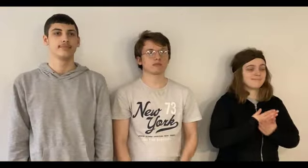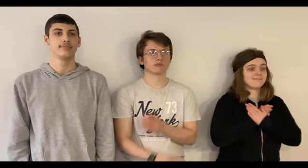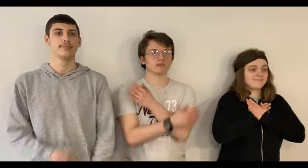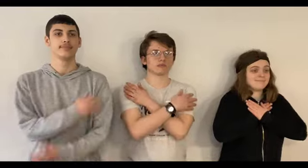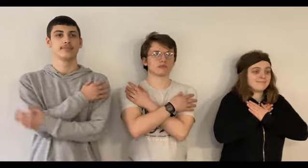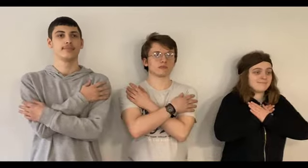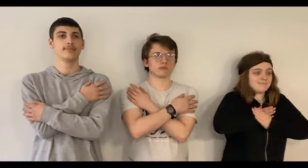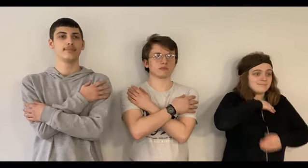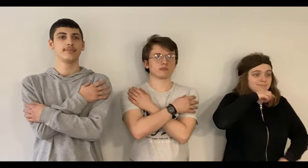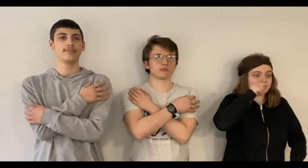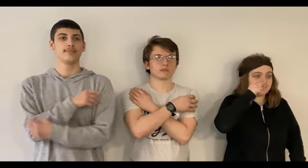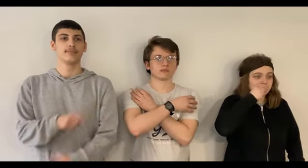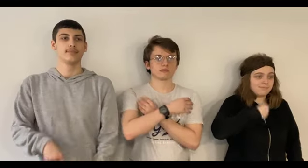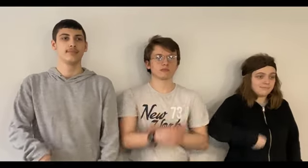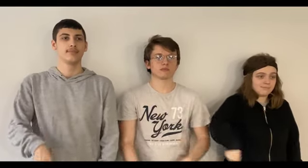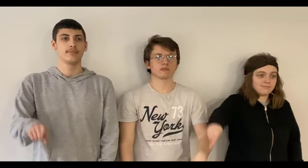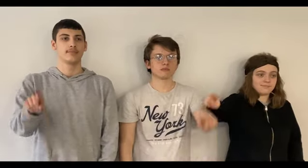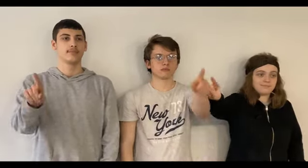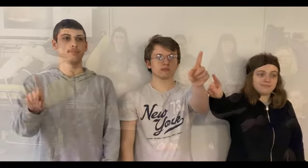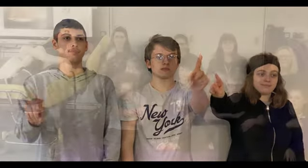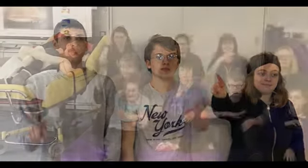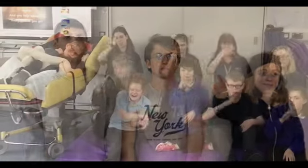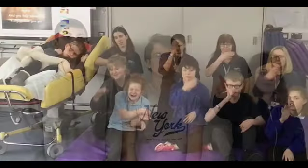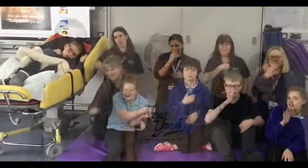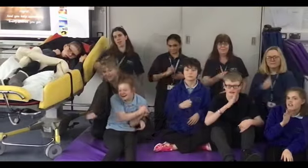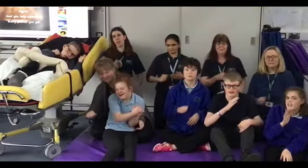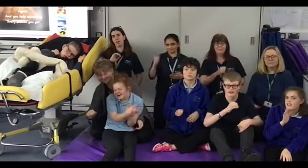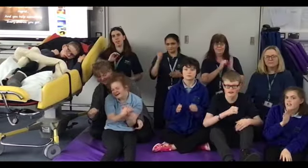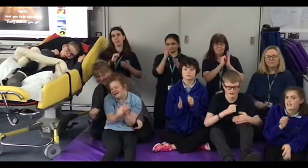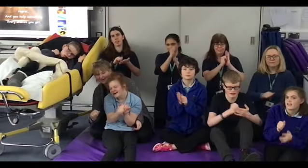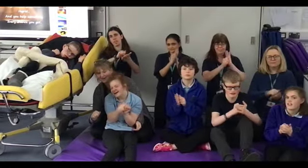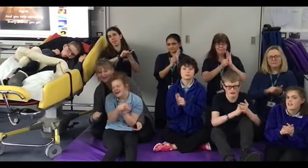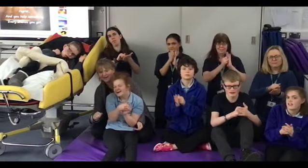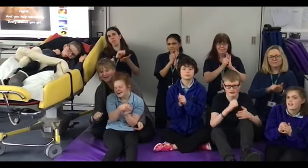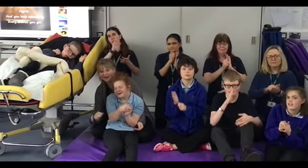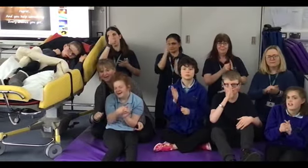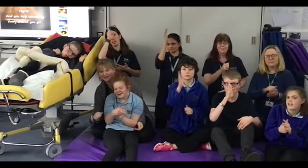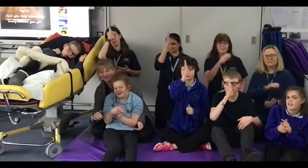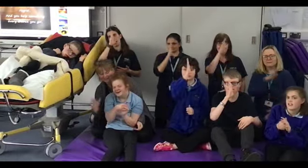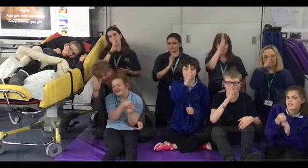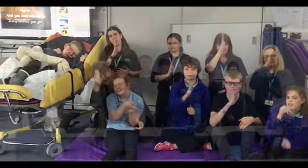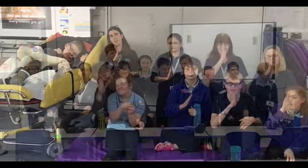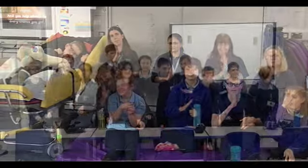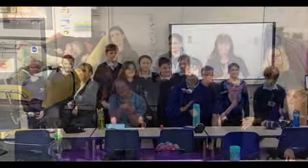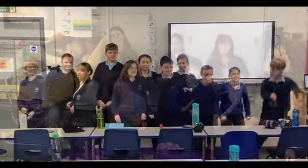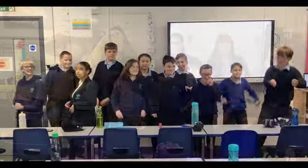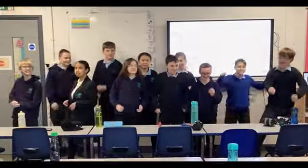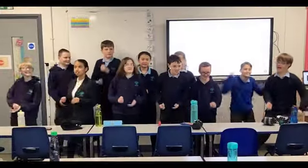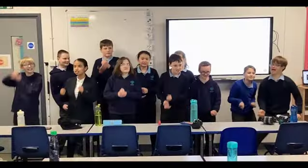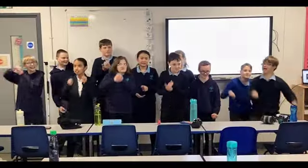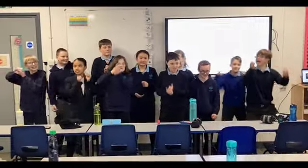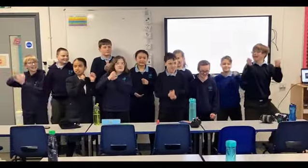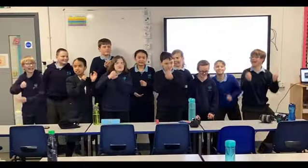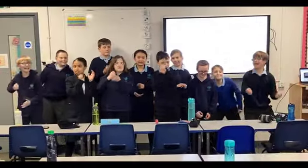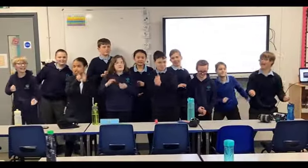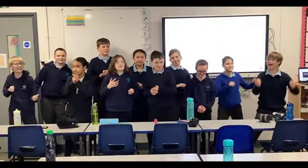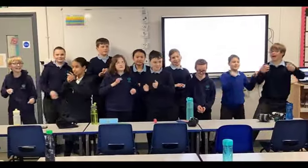love you and the place you left I hope you always forgive and you never regret And you help somebody